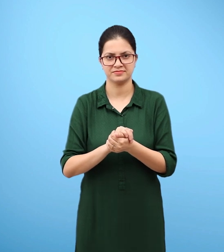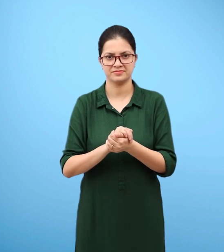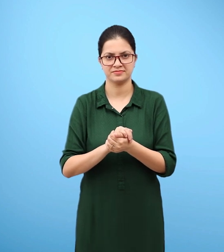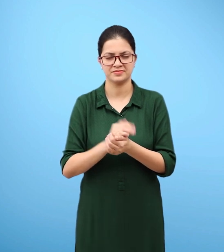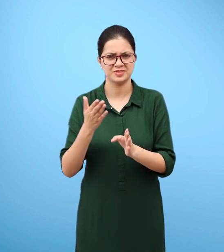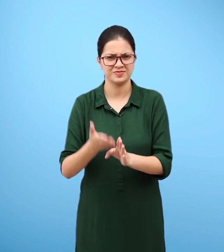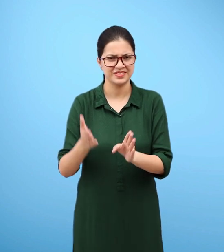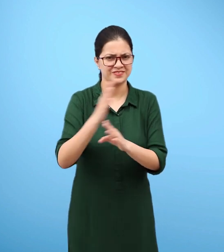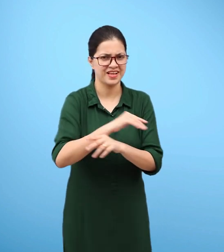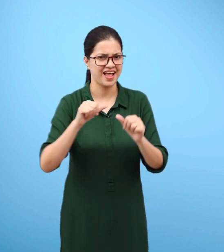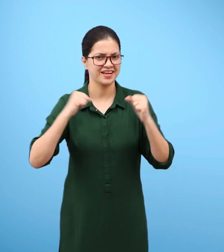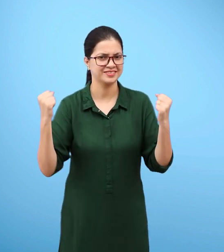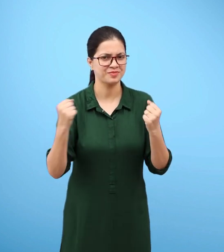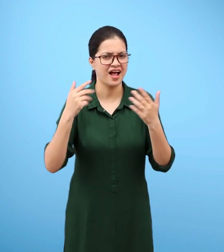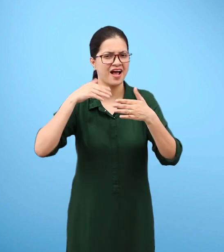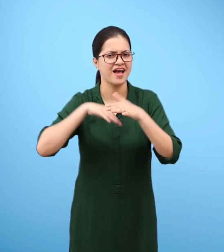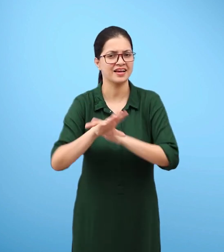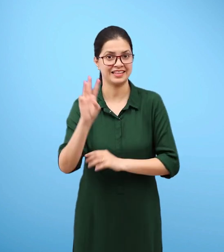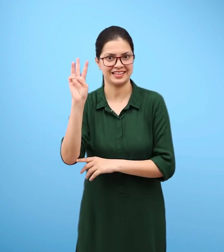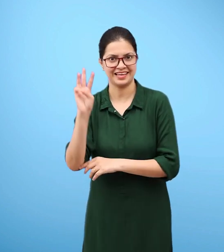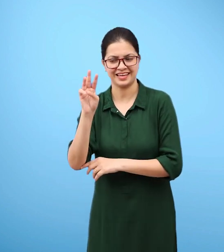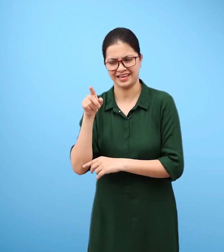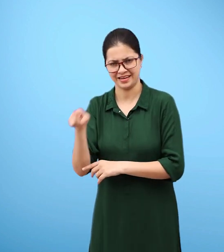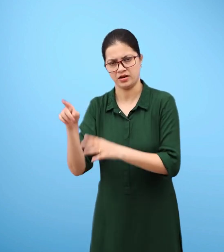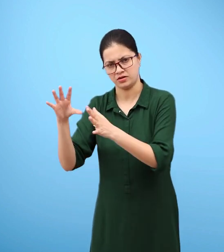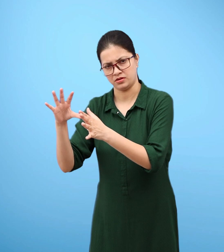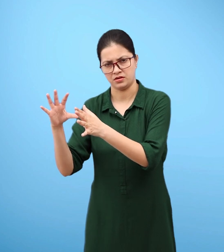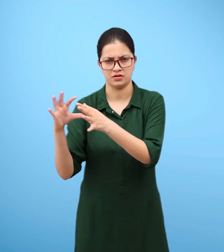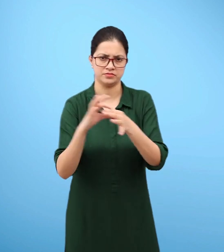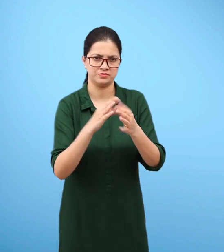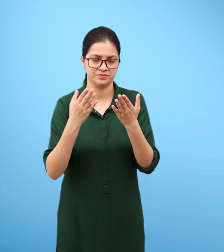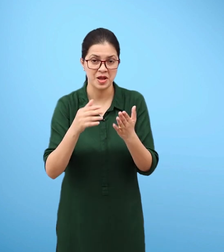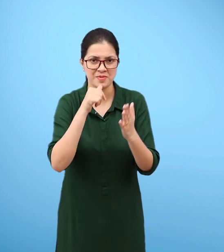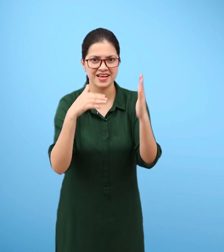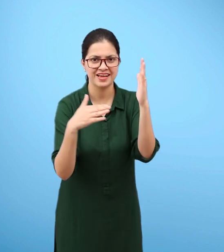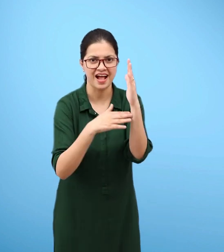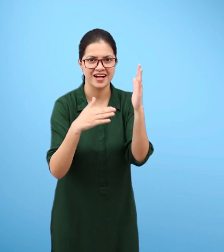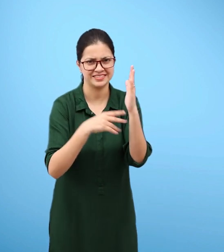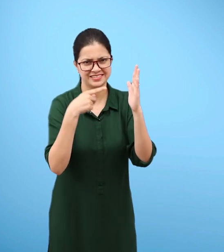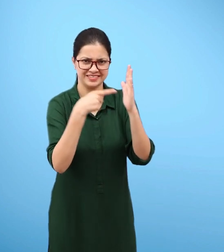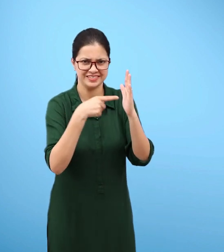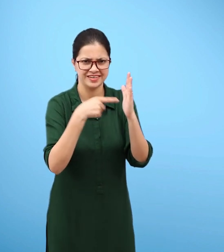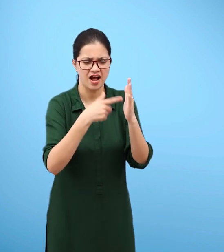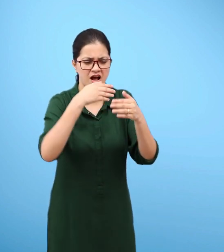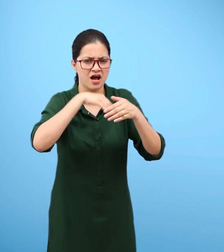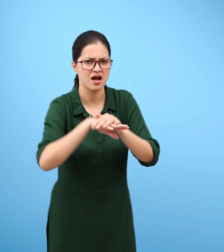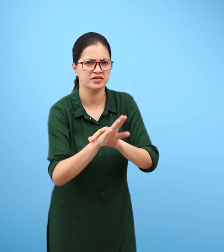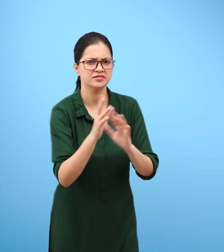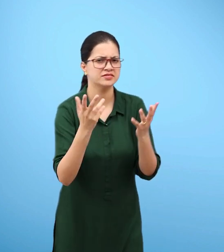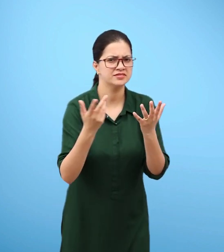In activity 3, did you observe that air is still